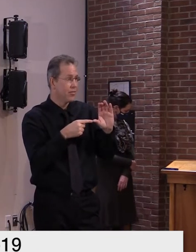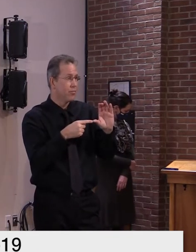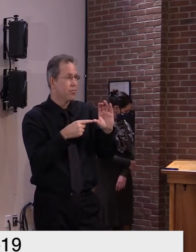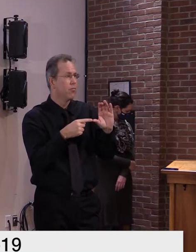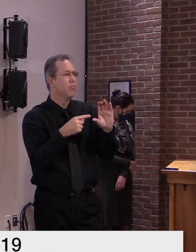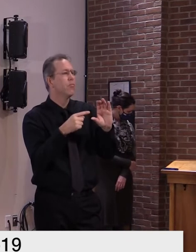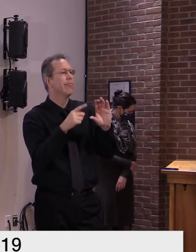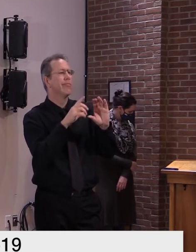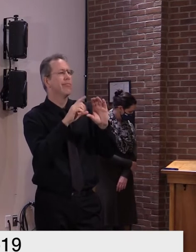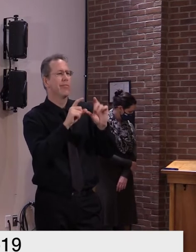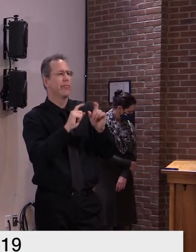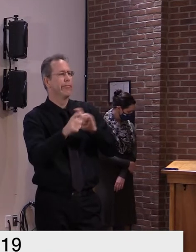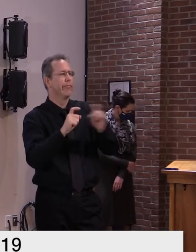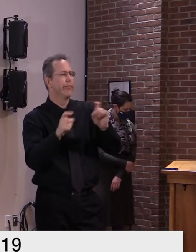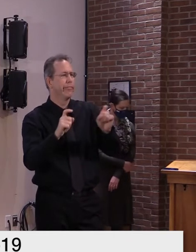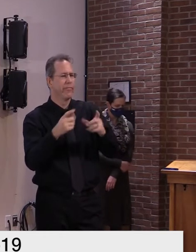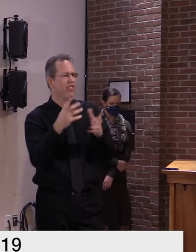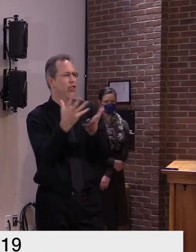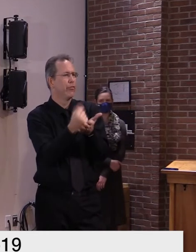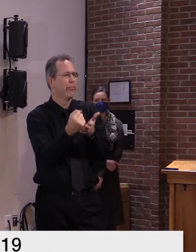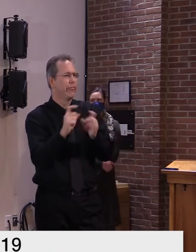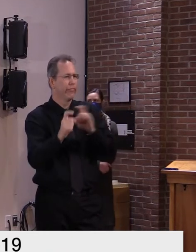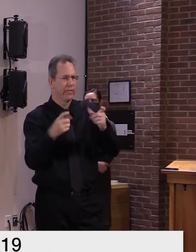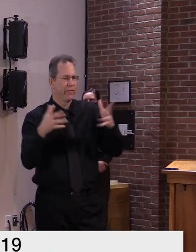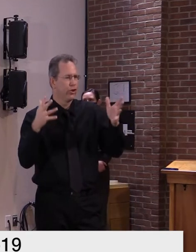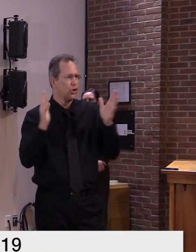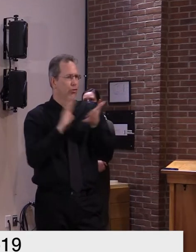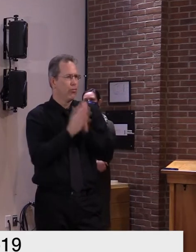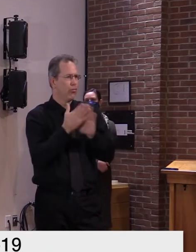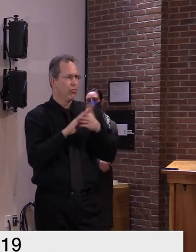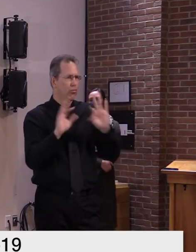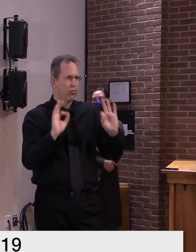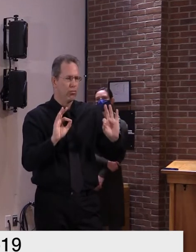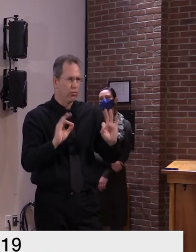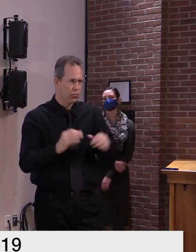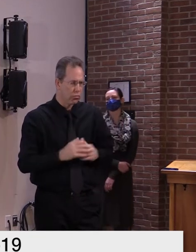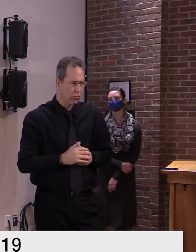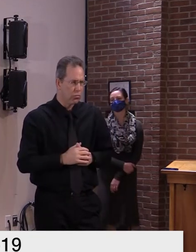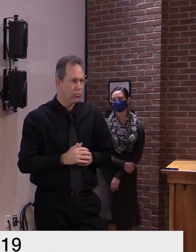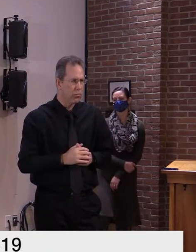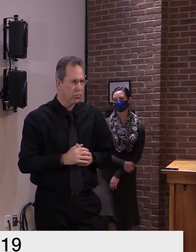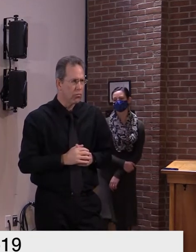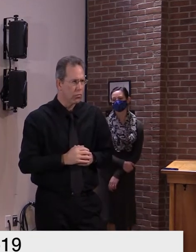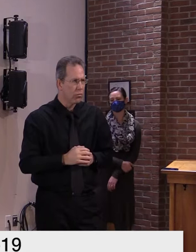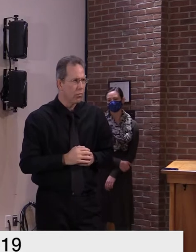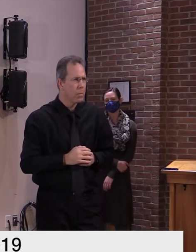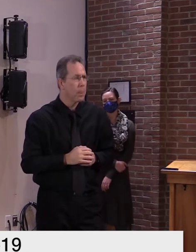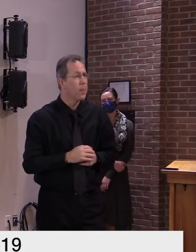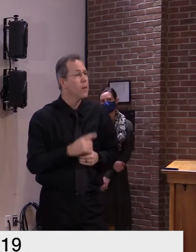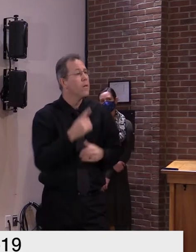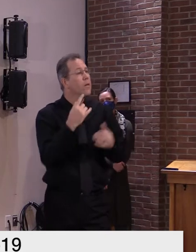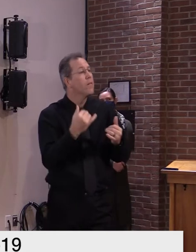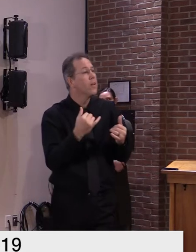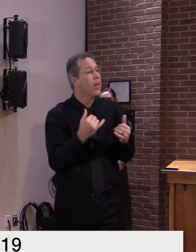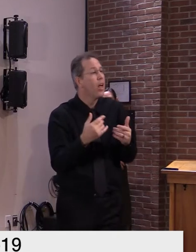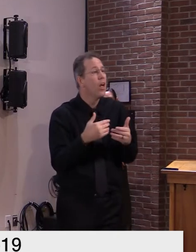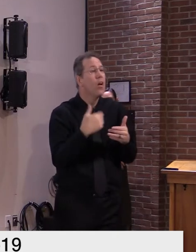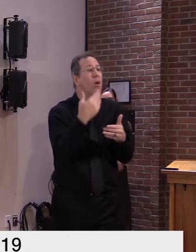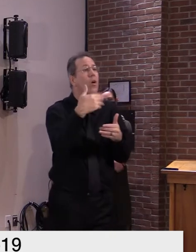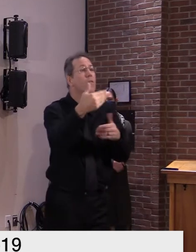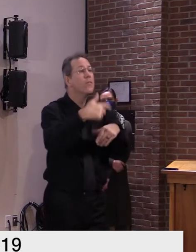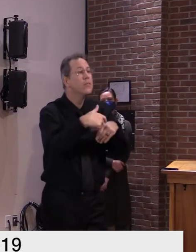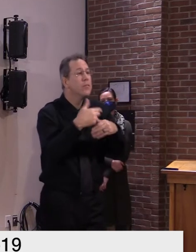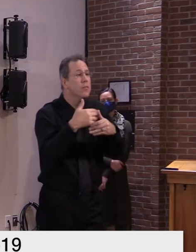and appropriations to departments and uh outside entities so right now we are in the process of being an accounting